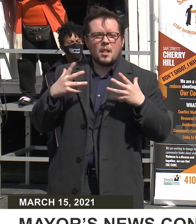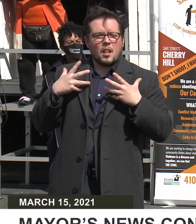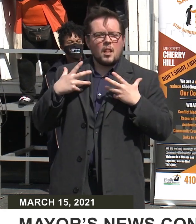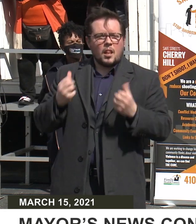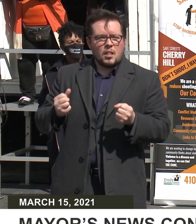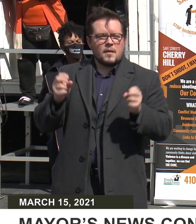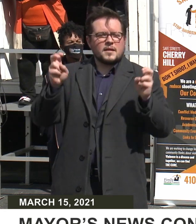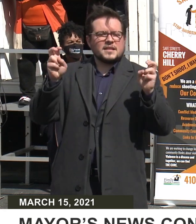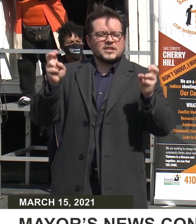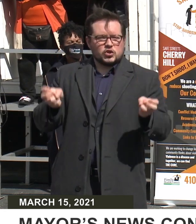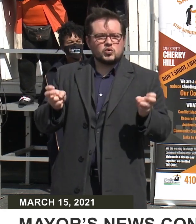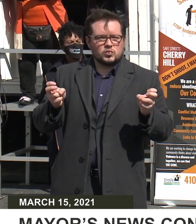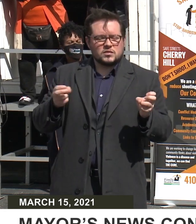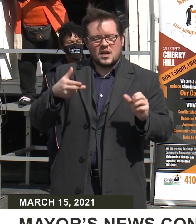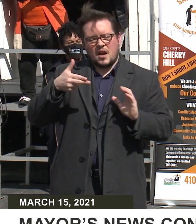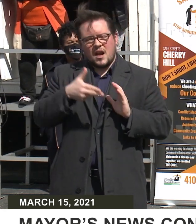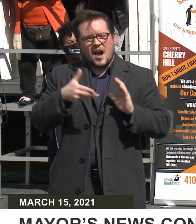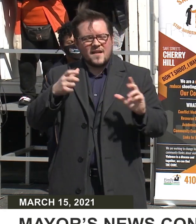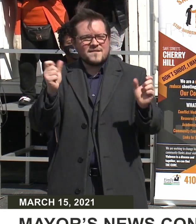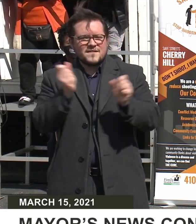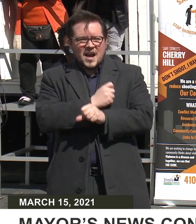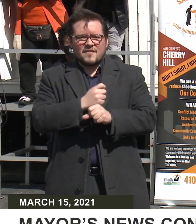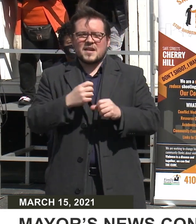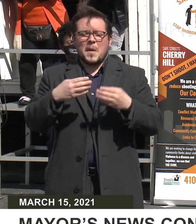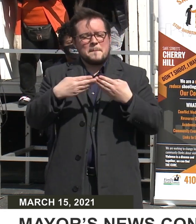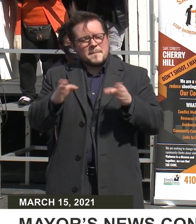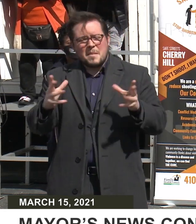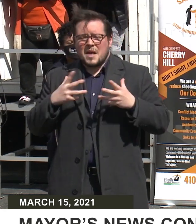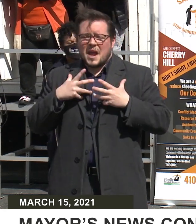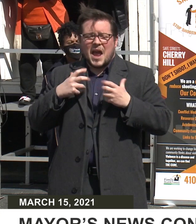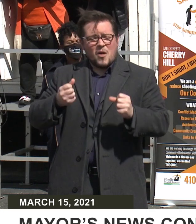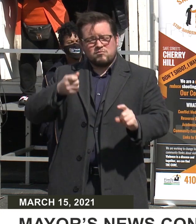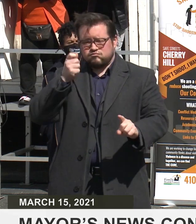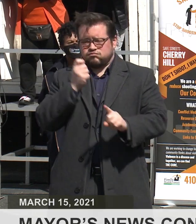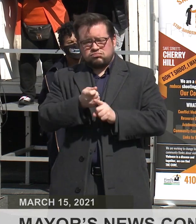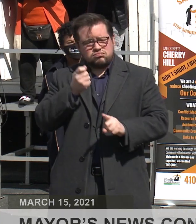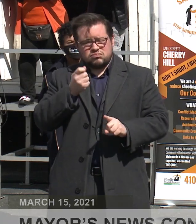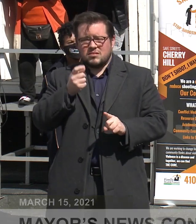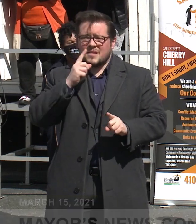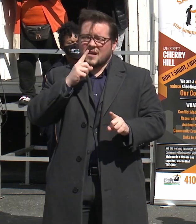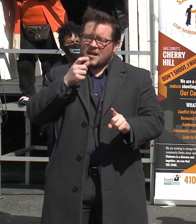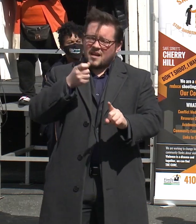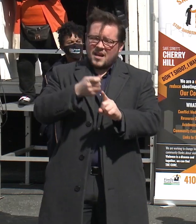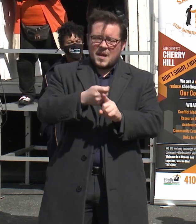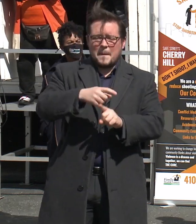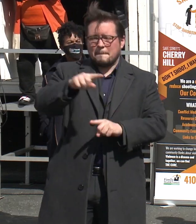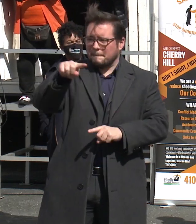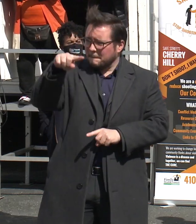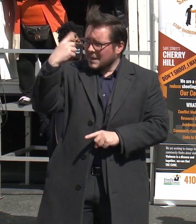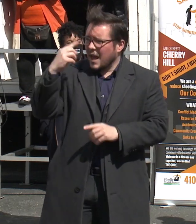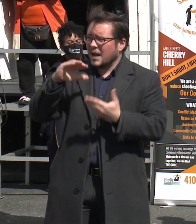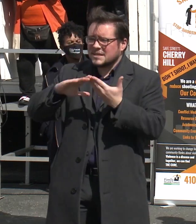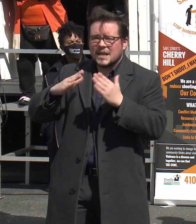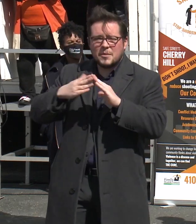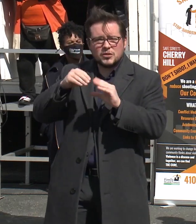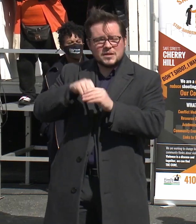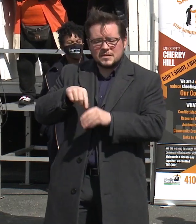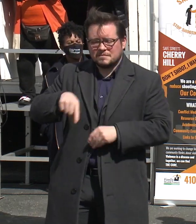Gun violence is a public health crisis that disproportionately impacts black neighborhoods in Baltimore City.